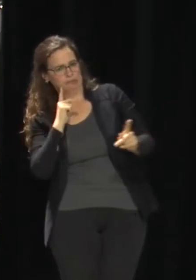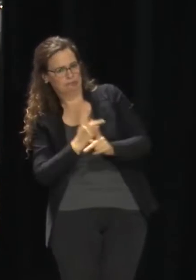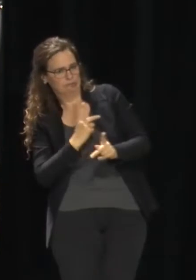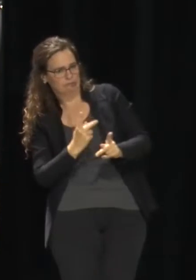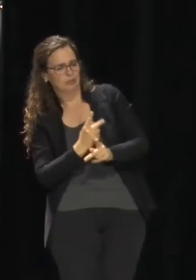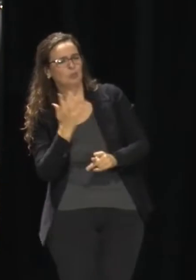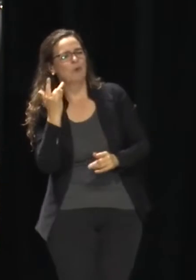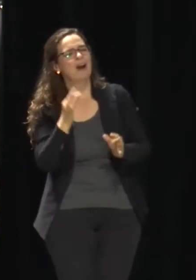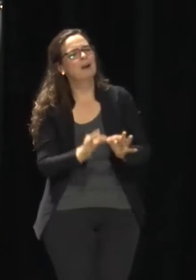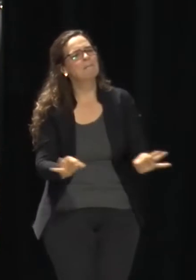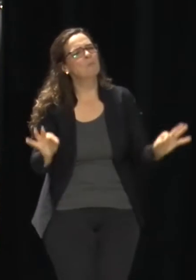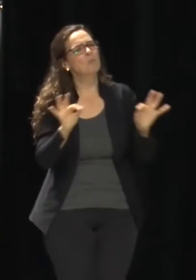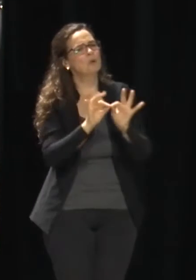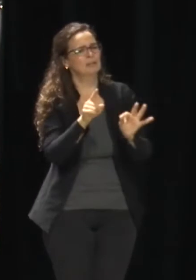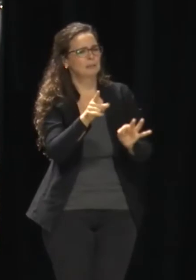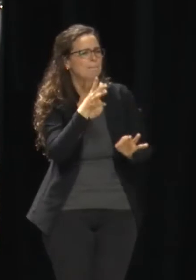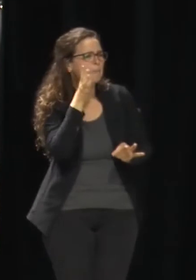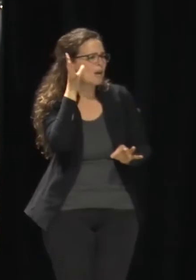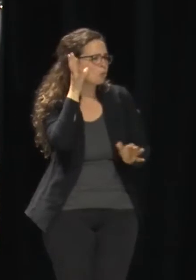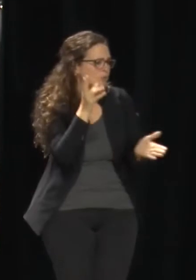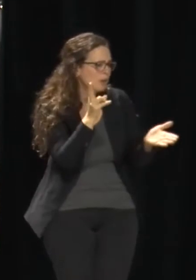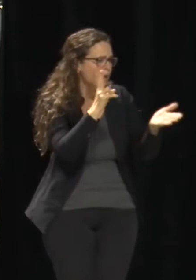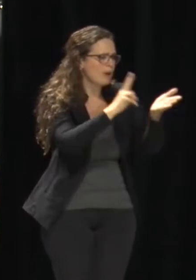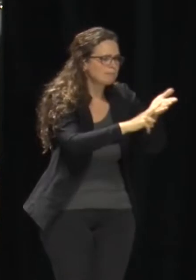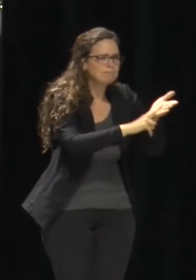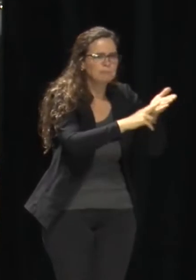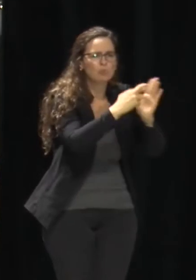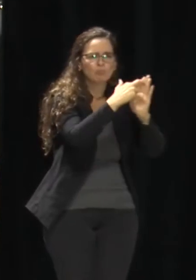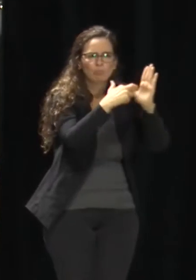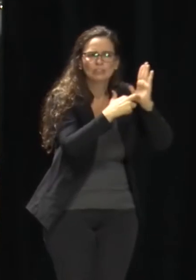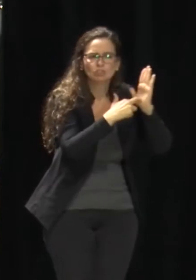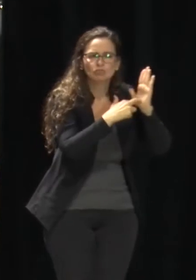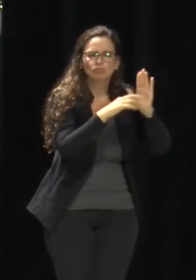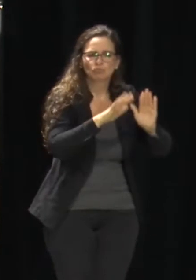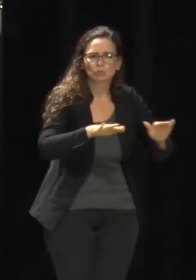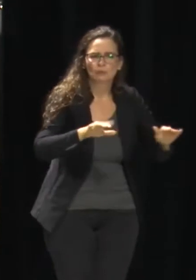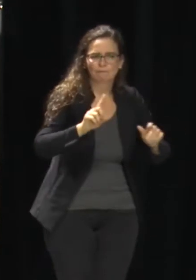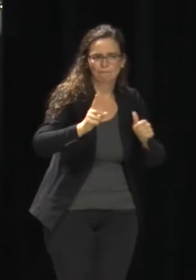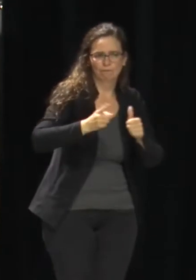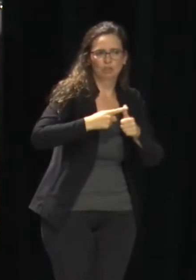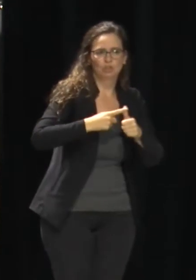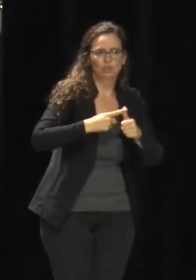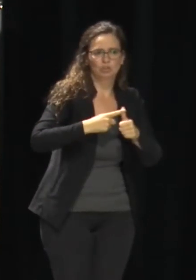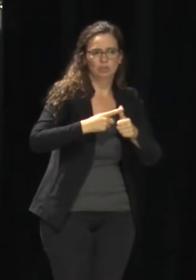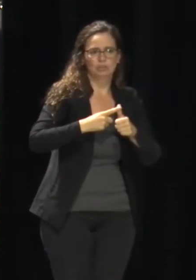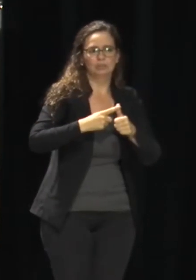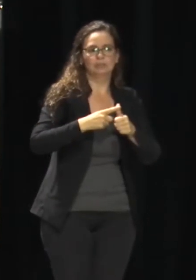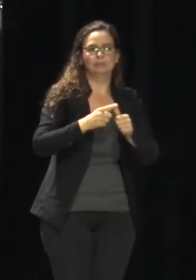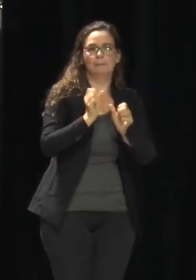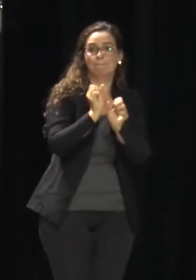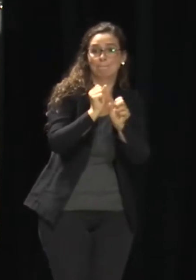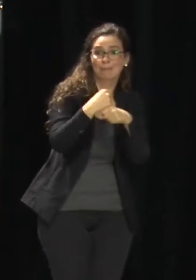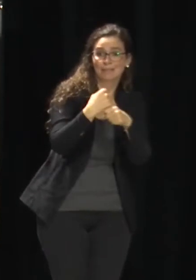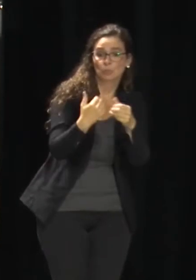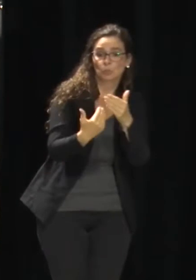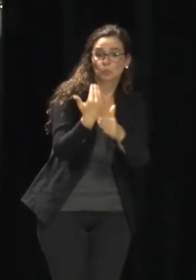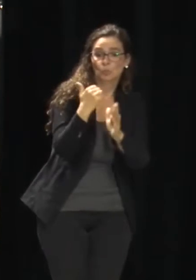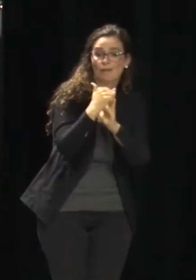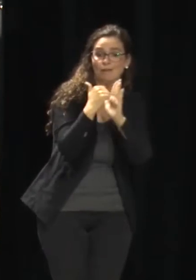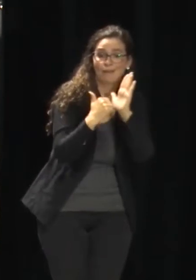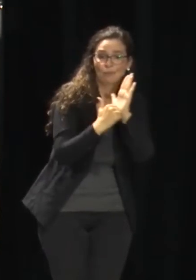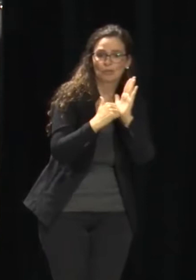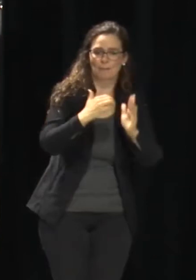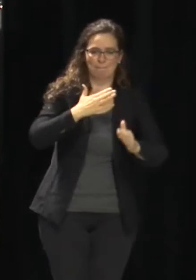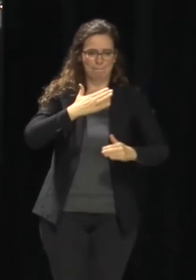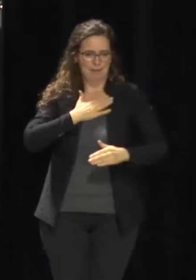But there is a portal. They create a MyChart account that they can go and check the results